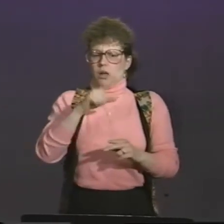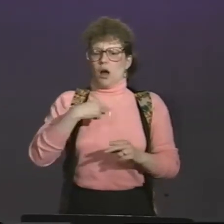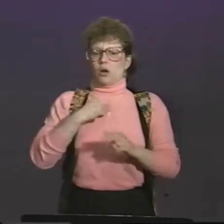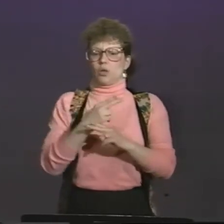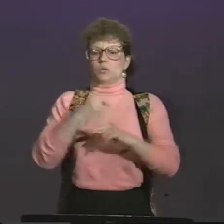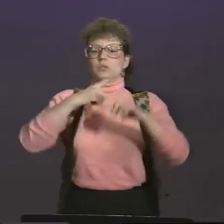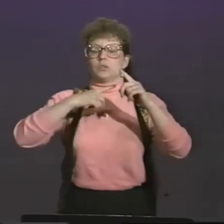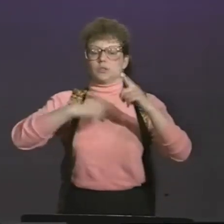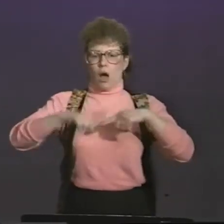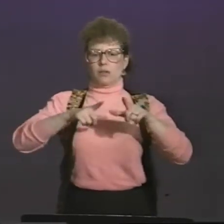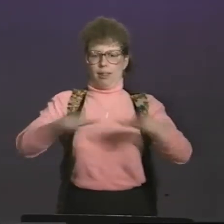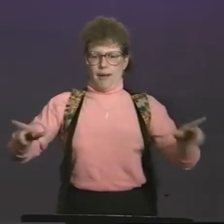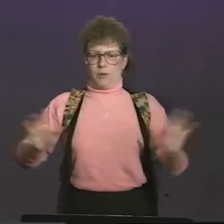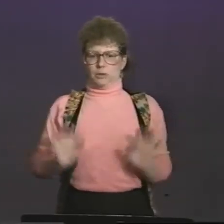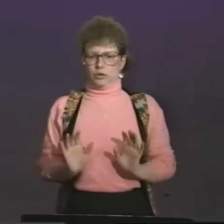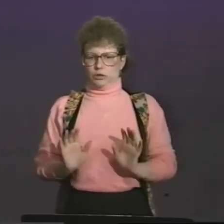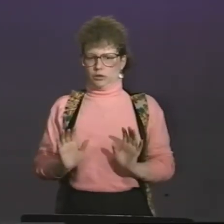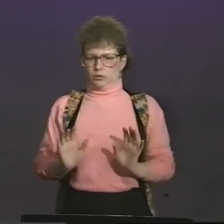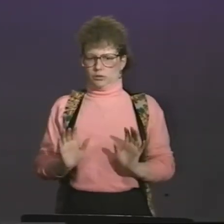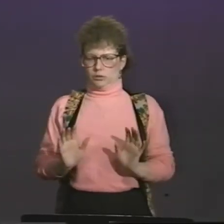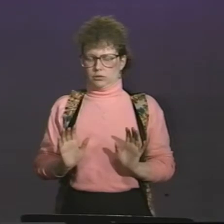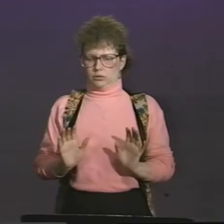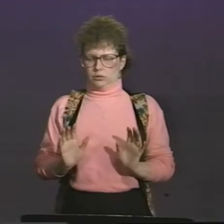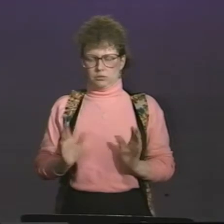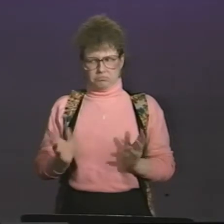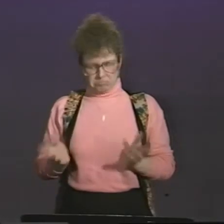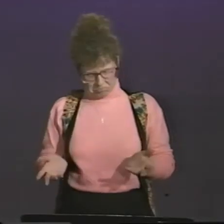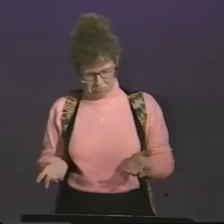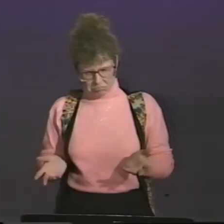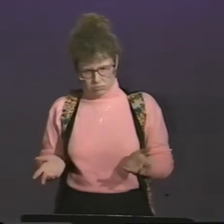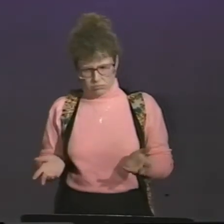They would say, well, I don't use ASL, I use sign language.